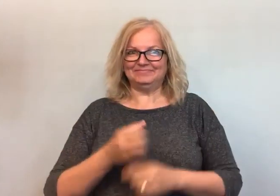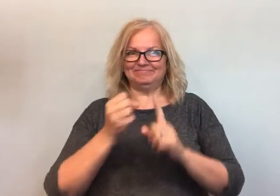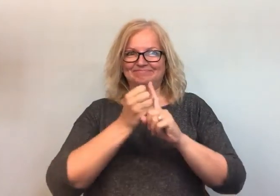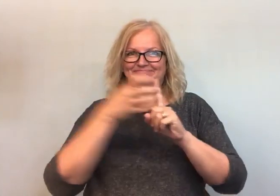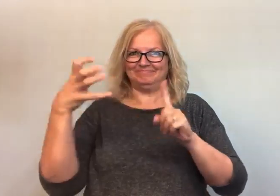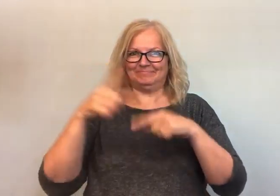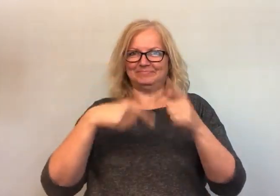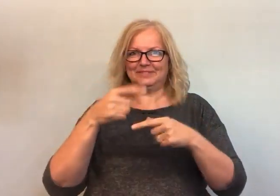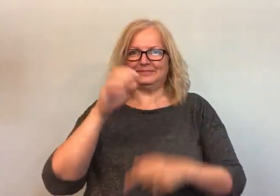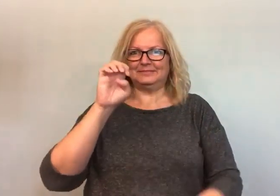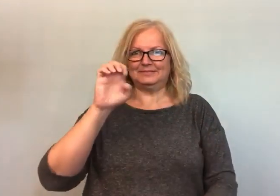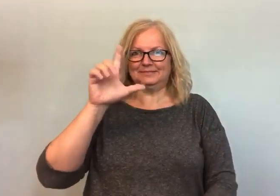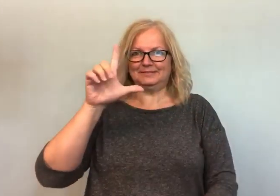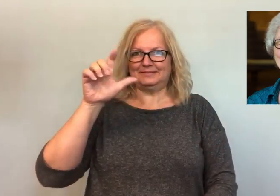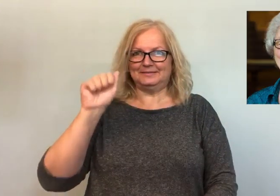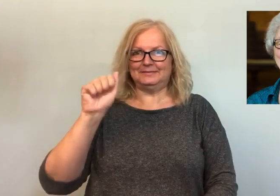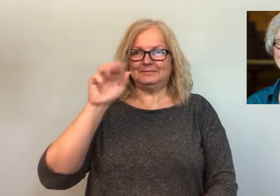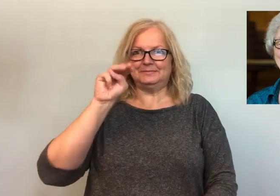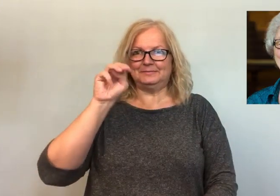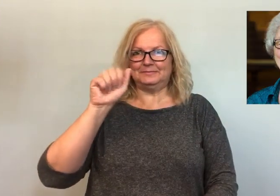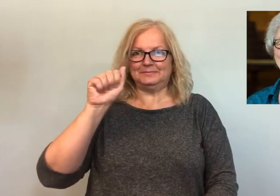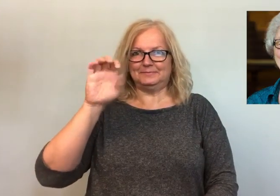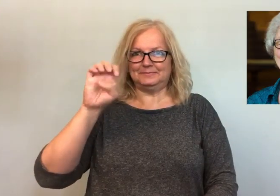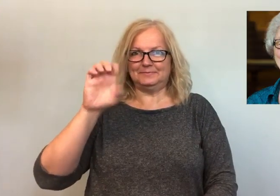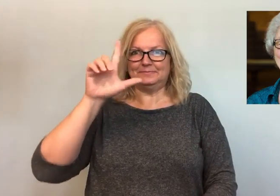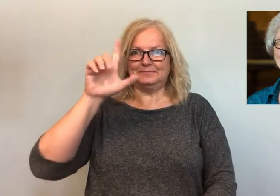Now, I'd like to tell you more about Ella Mae Lentz.